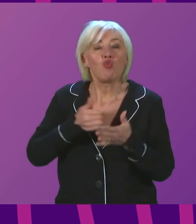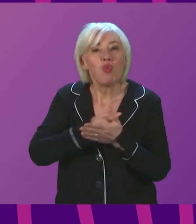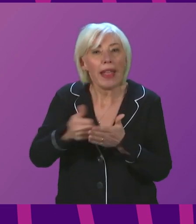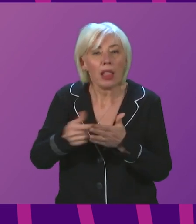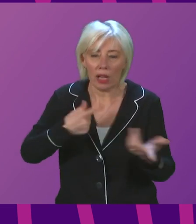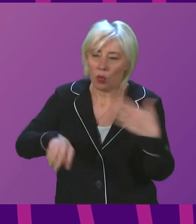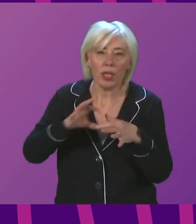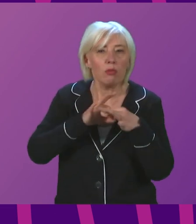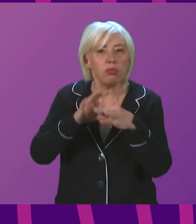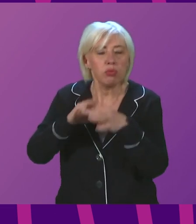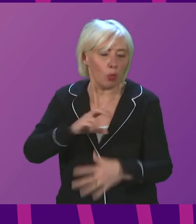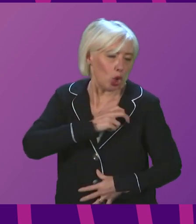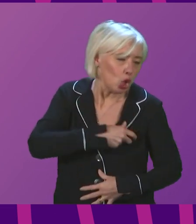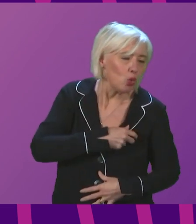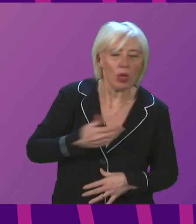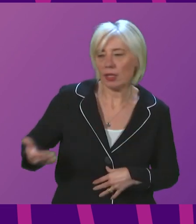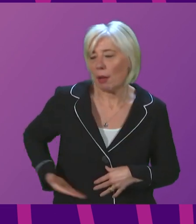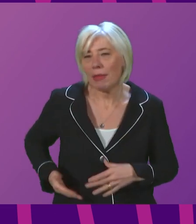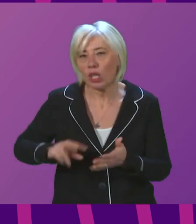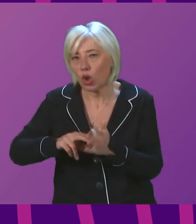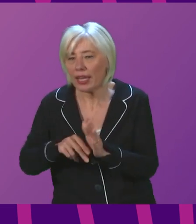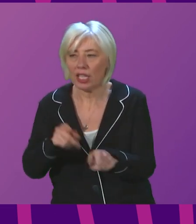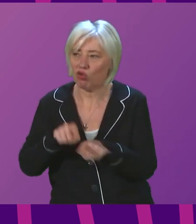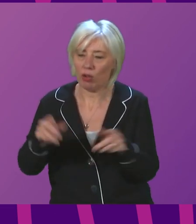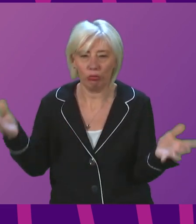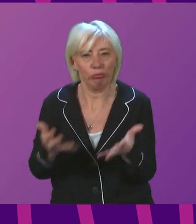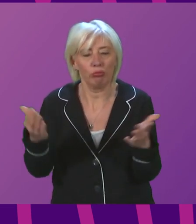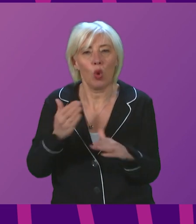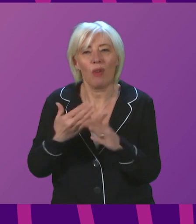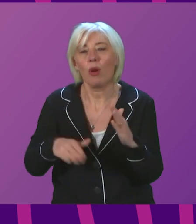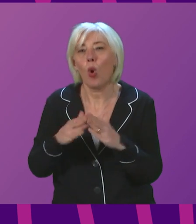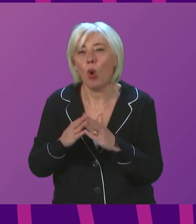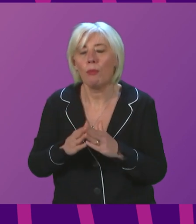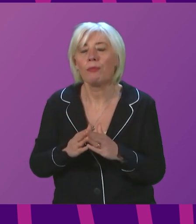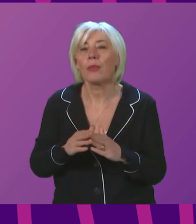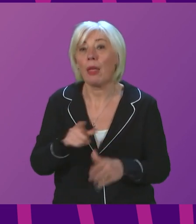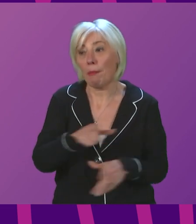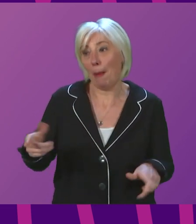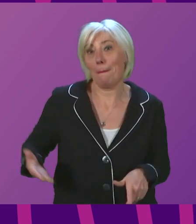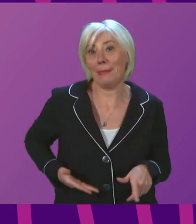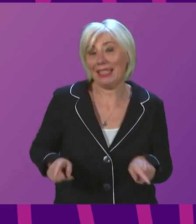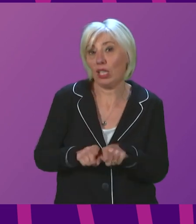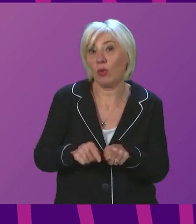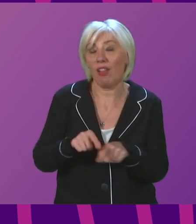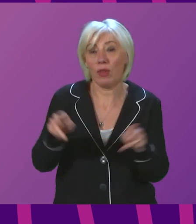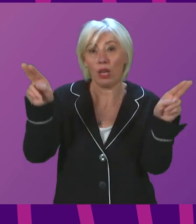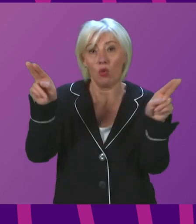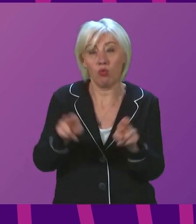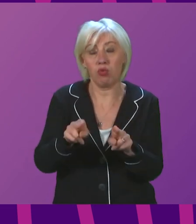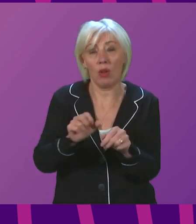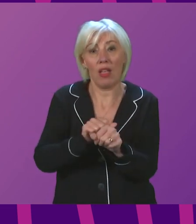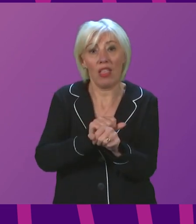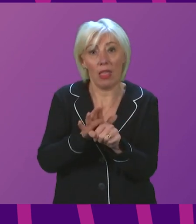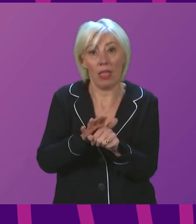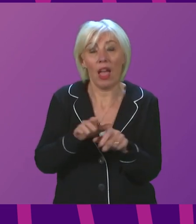organisations and trade unions on encouraging working from home. Lastly, would encourage businesses to remember that suppressing the virus is in the